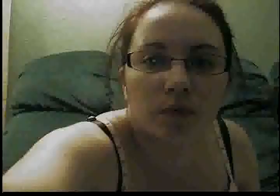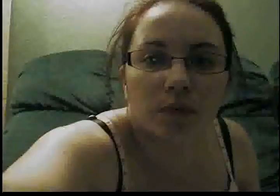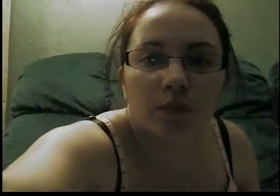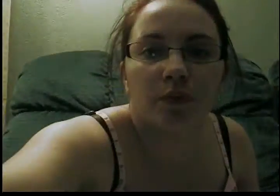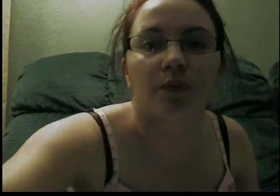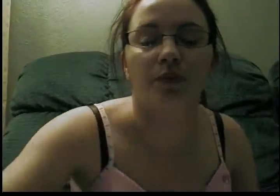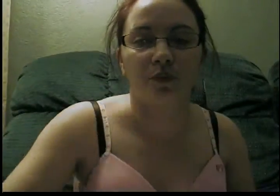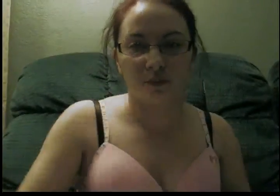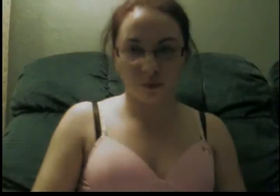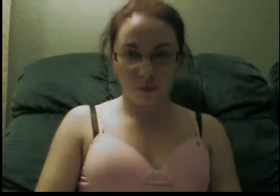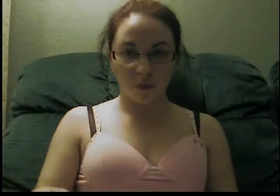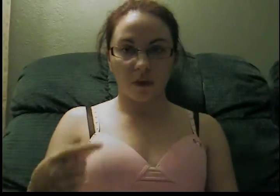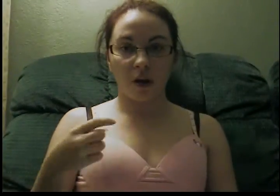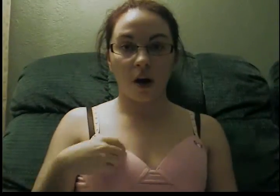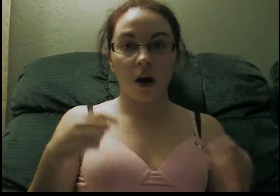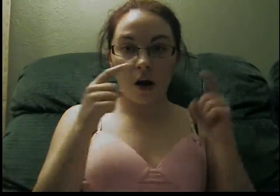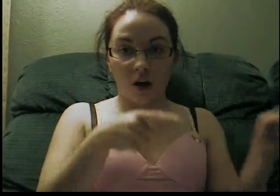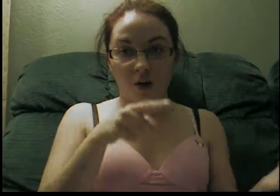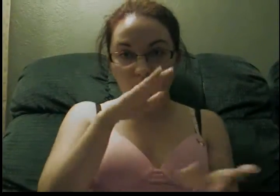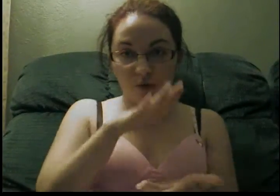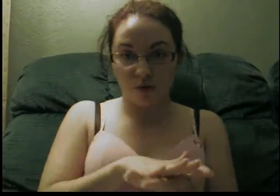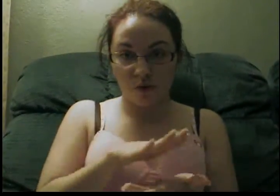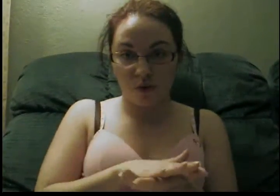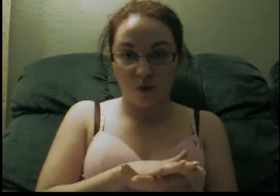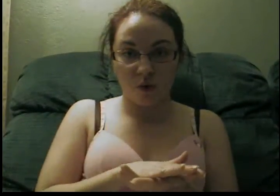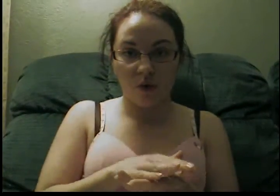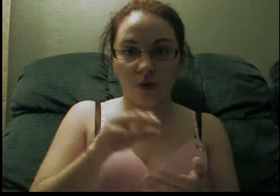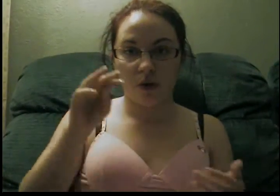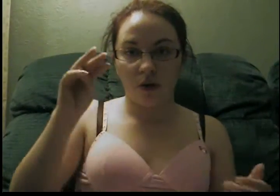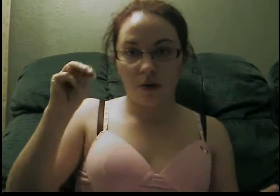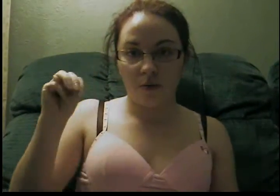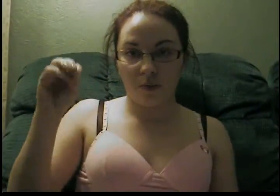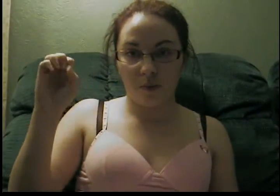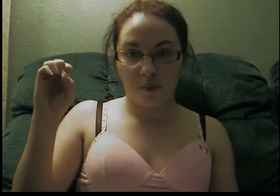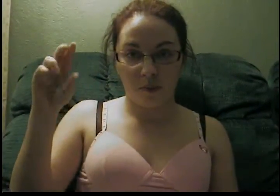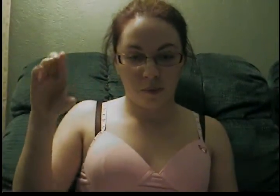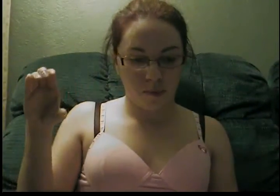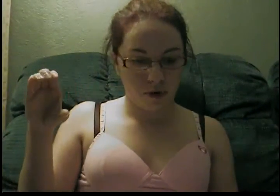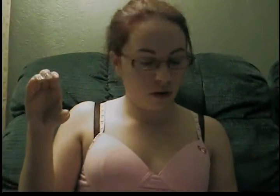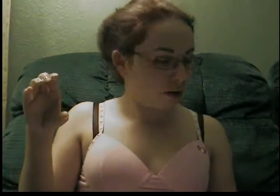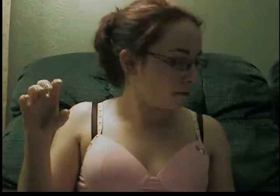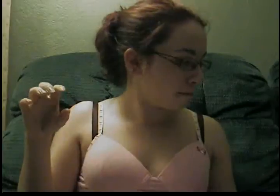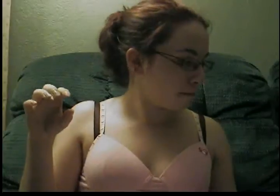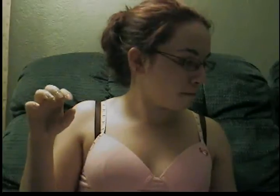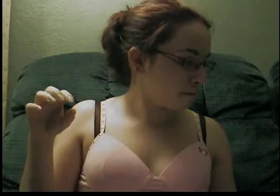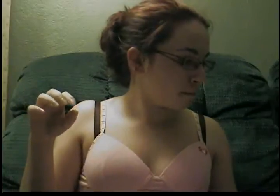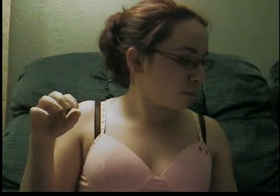We'll give you a no-obligation estimate to fix the problem permanently. Don't let water problems steal your home's value. Call today.